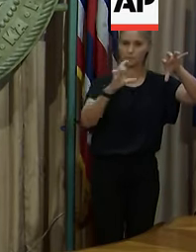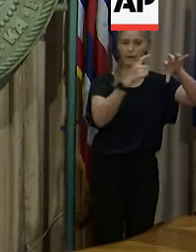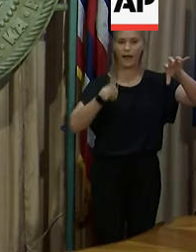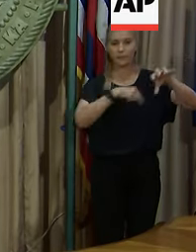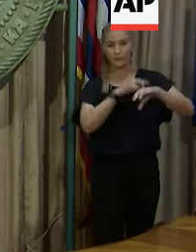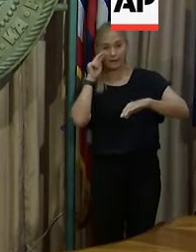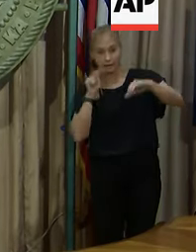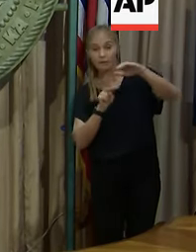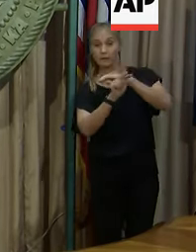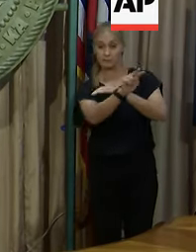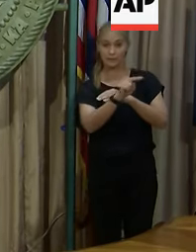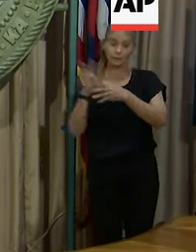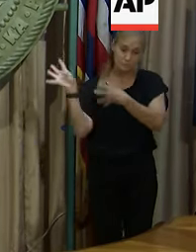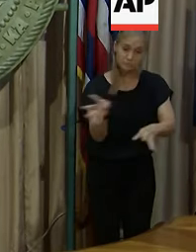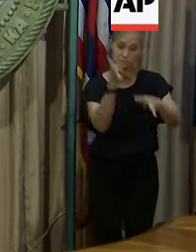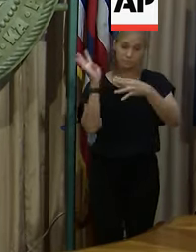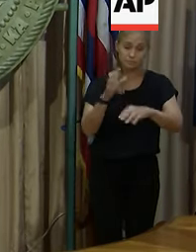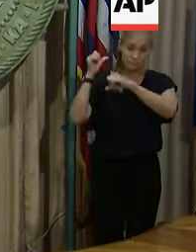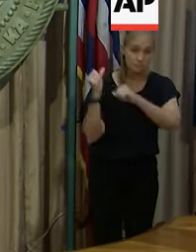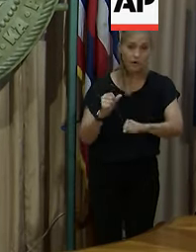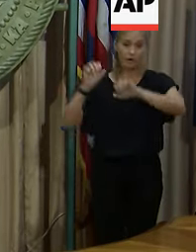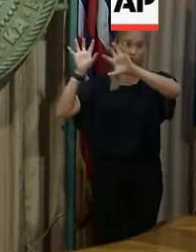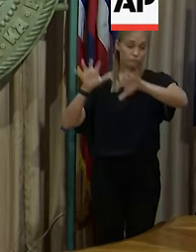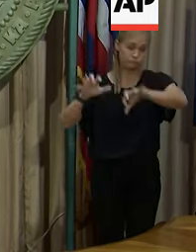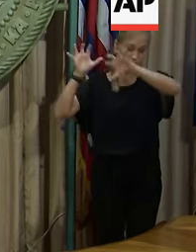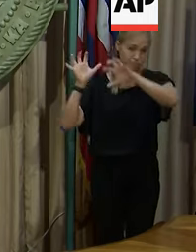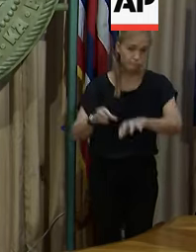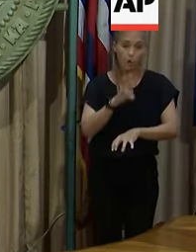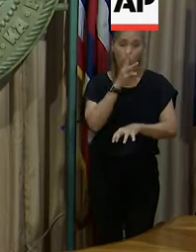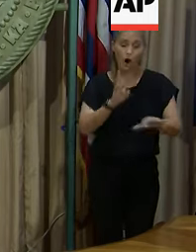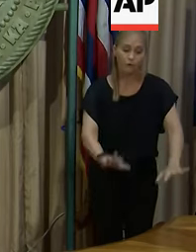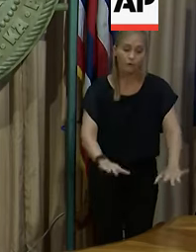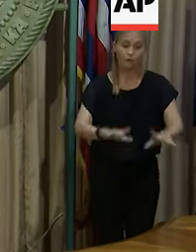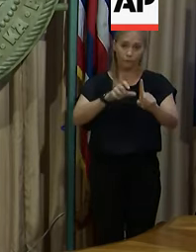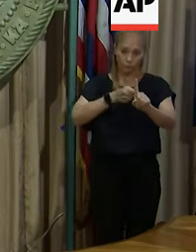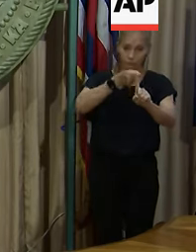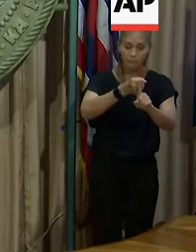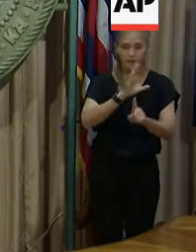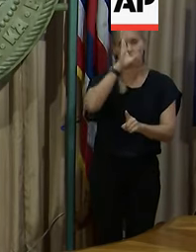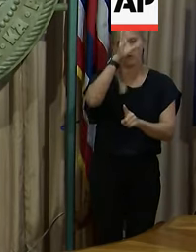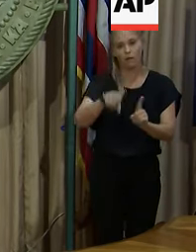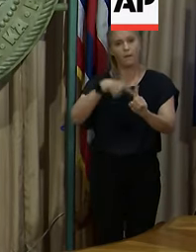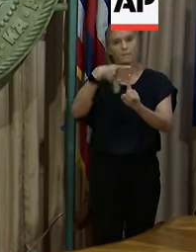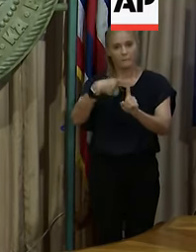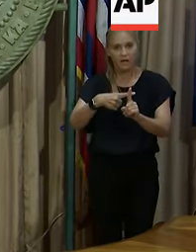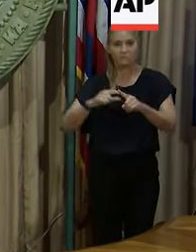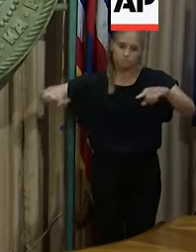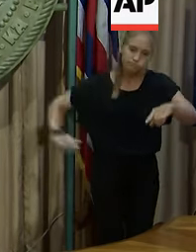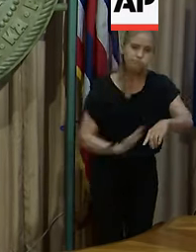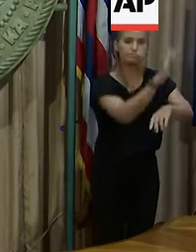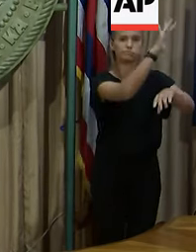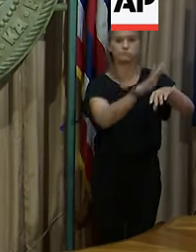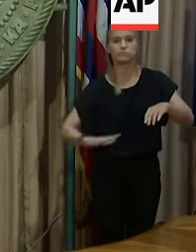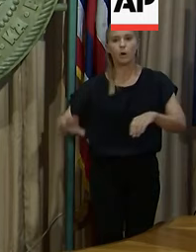a significant wind, rain, a flooding impact, as well as a storm surge along the east